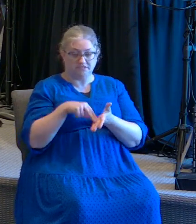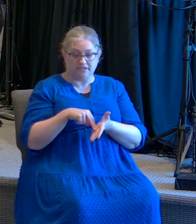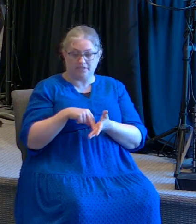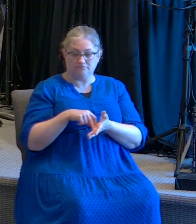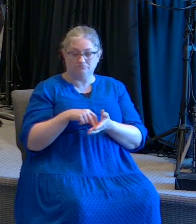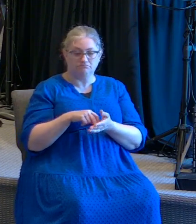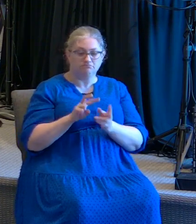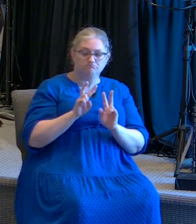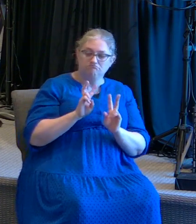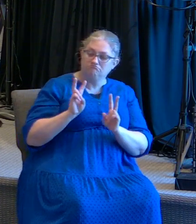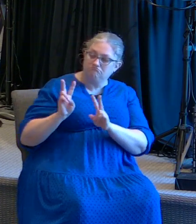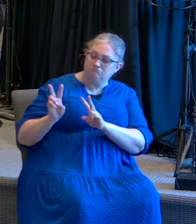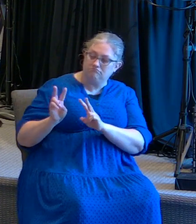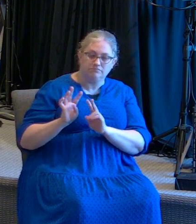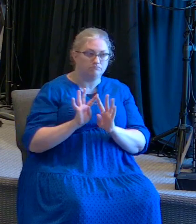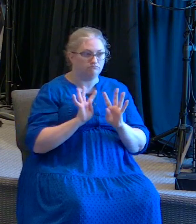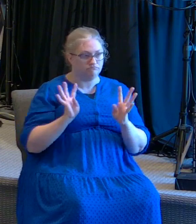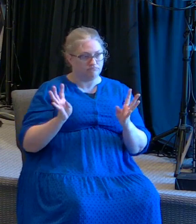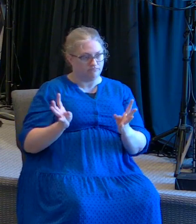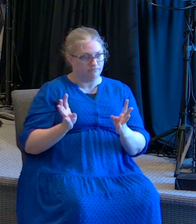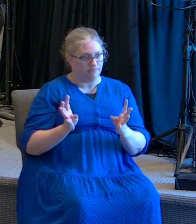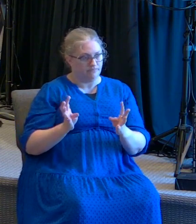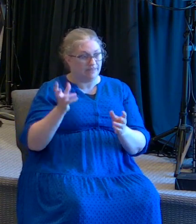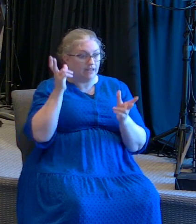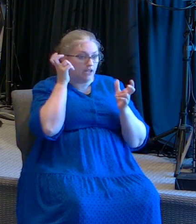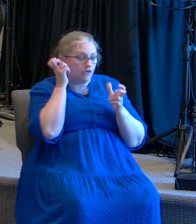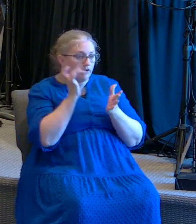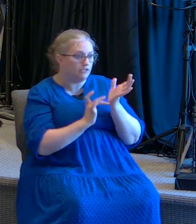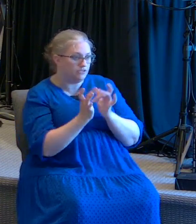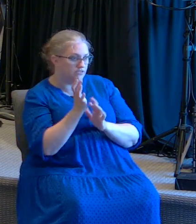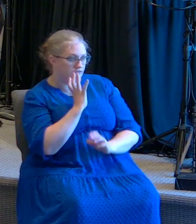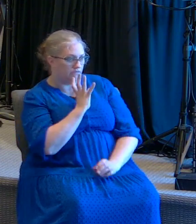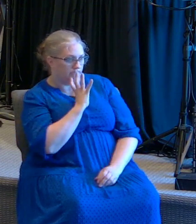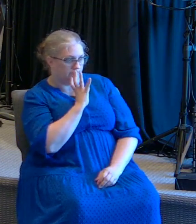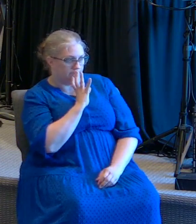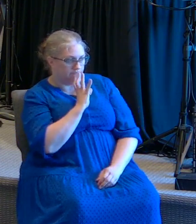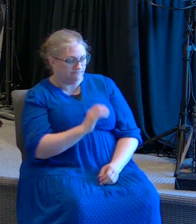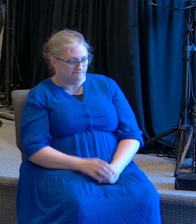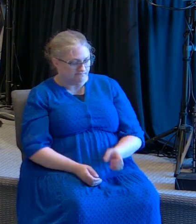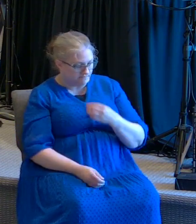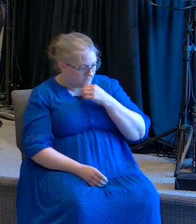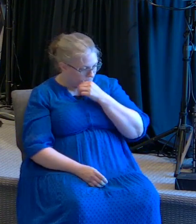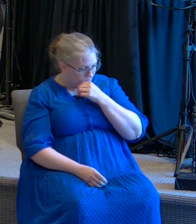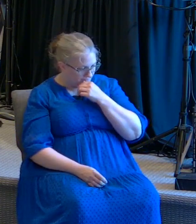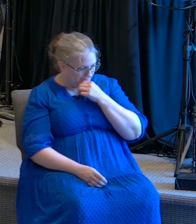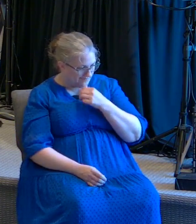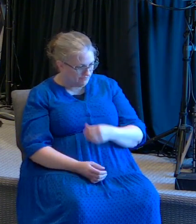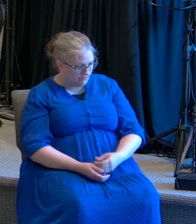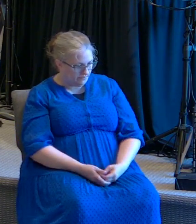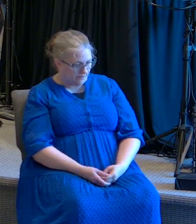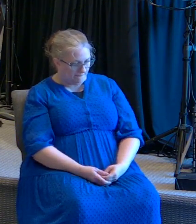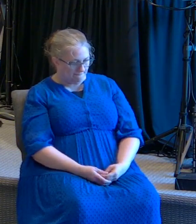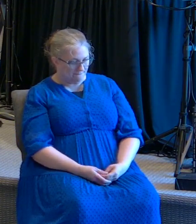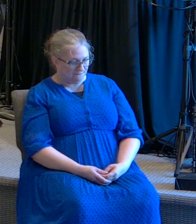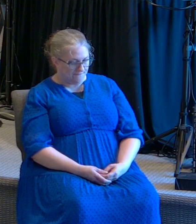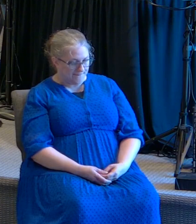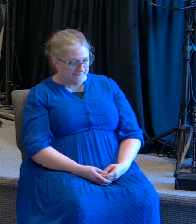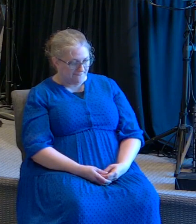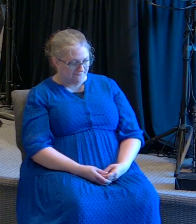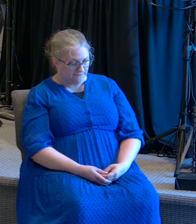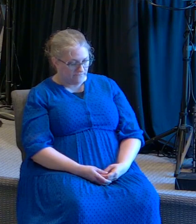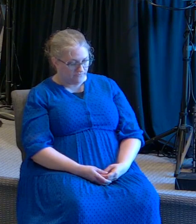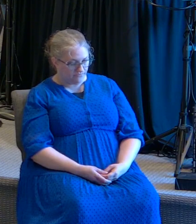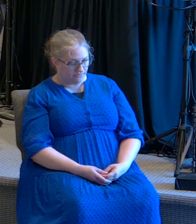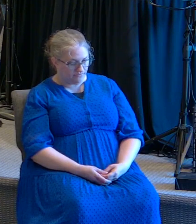Vemos en el pasaje de Mateo 9 que había gente religiosa en medio de la congregación.